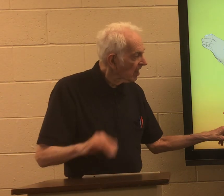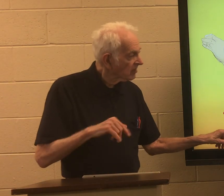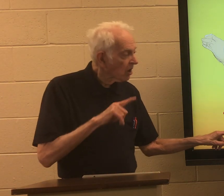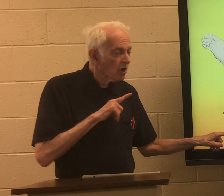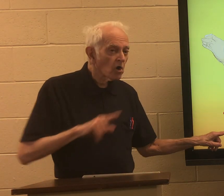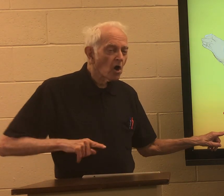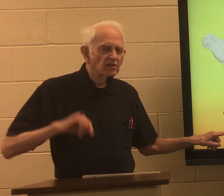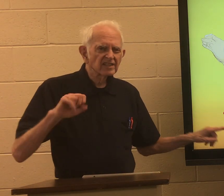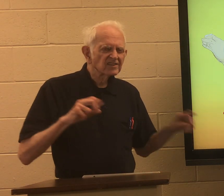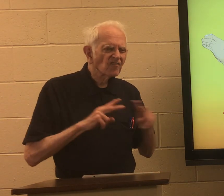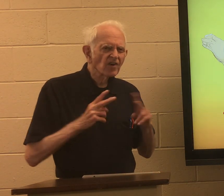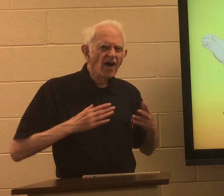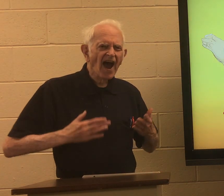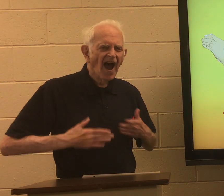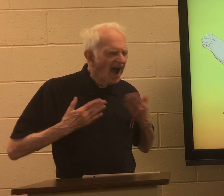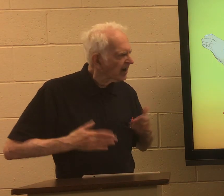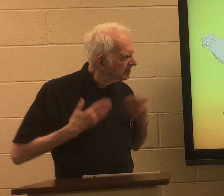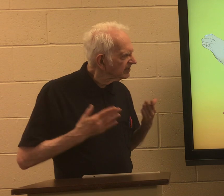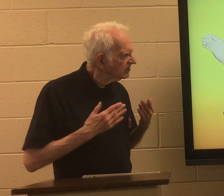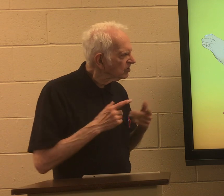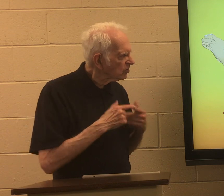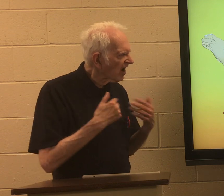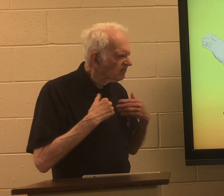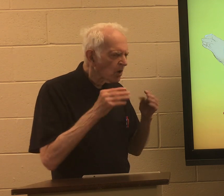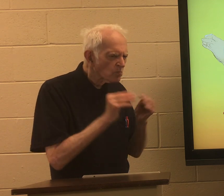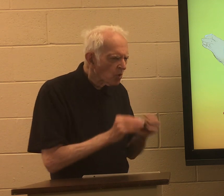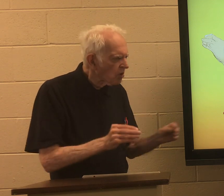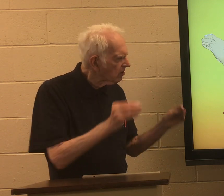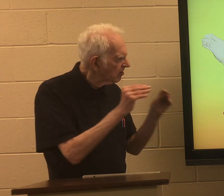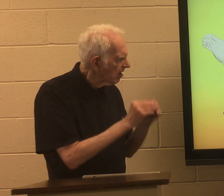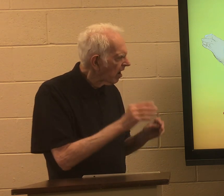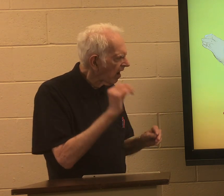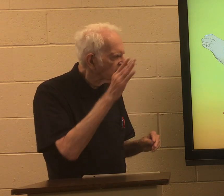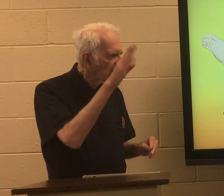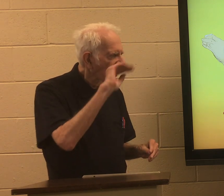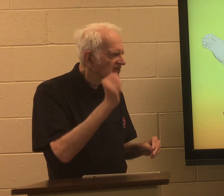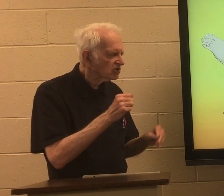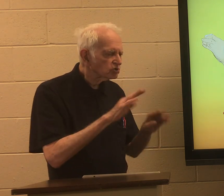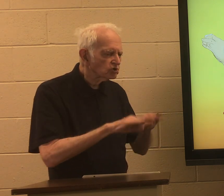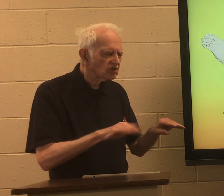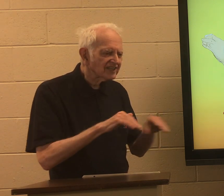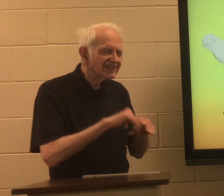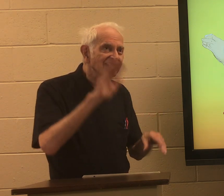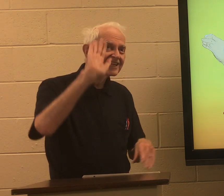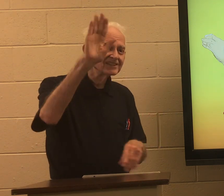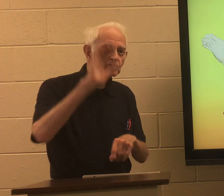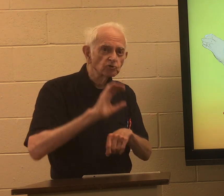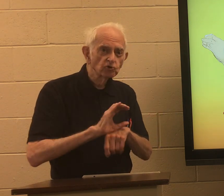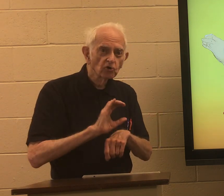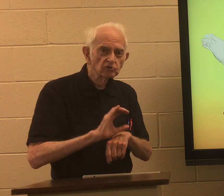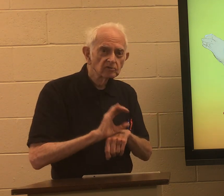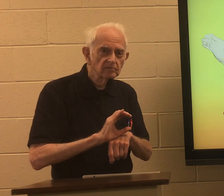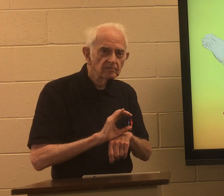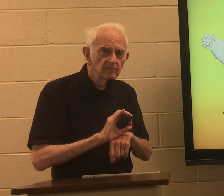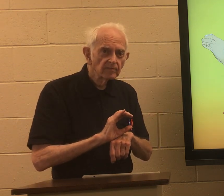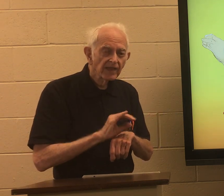the Lord is very happy to have much have more of God's children in his church